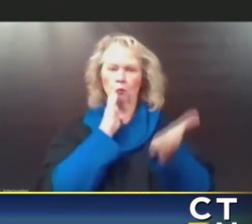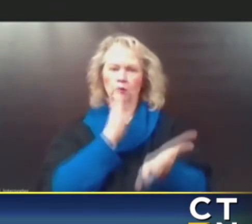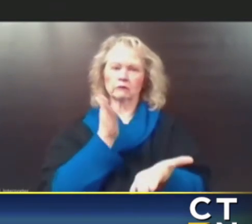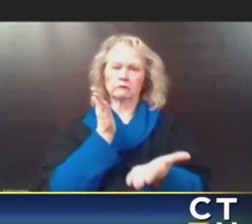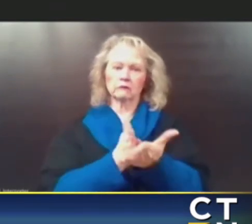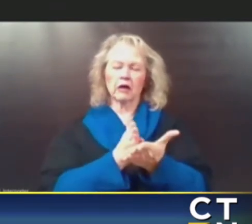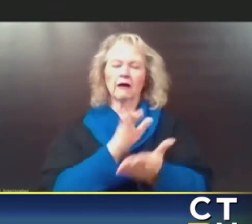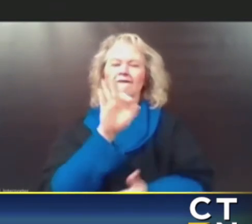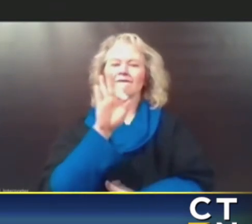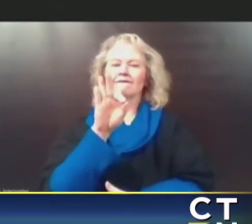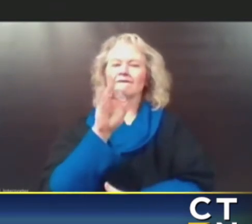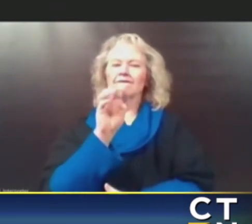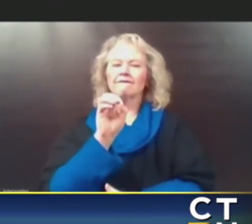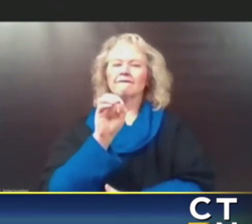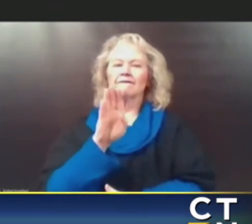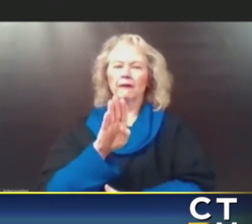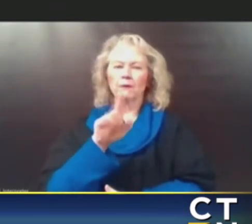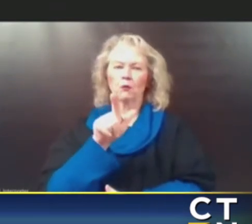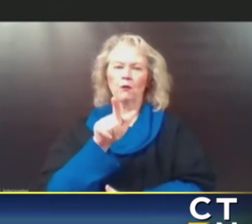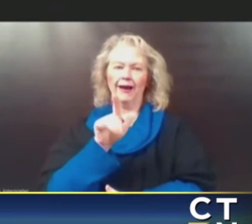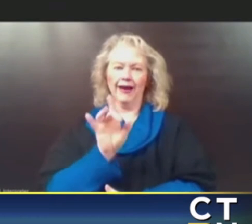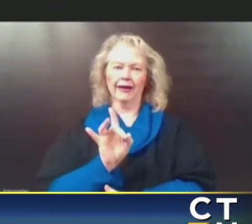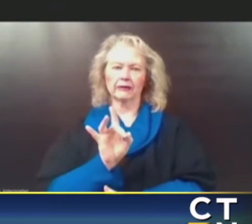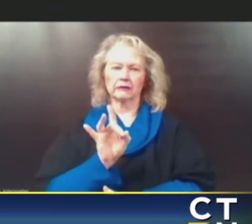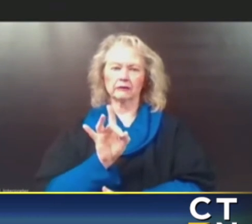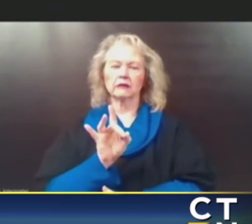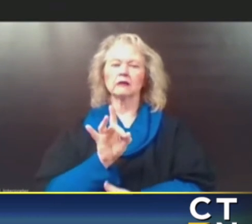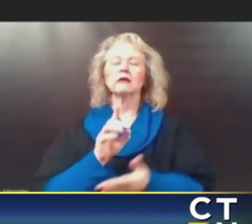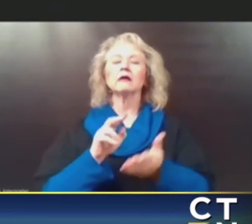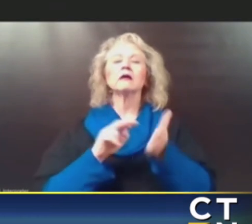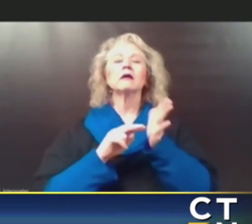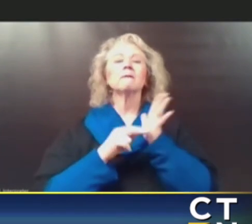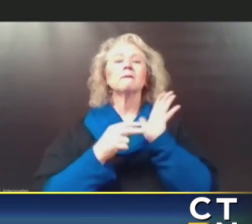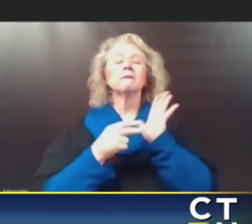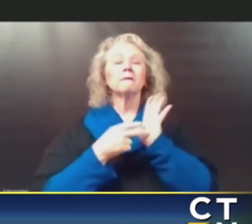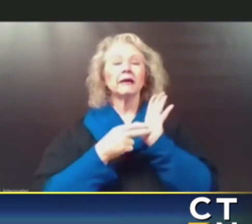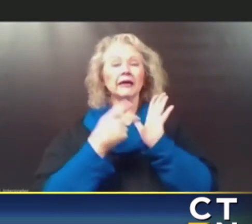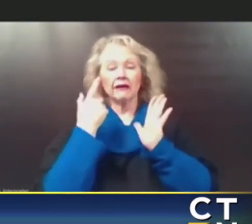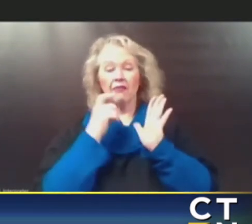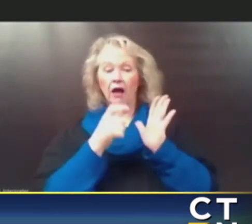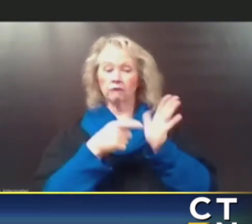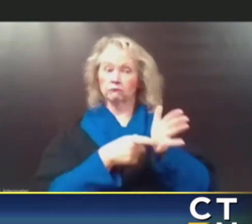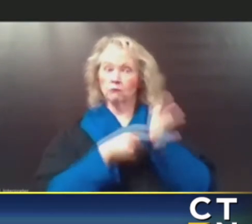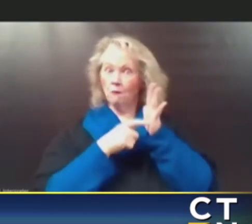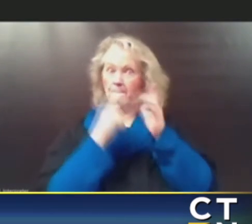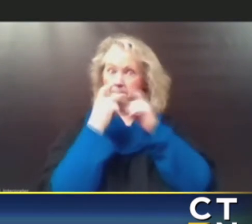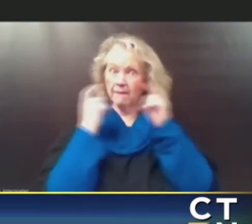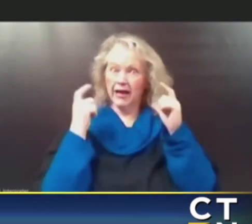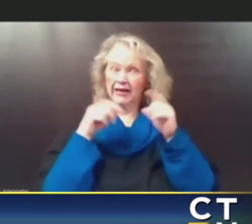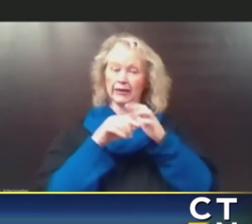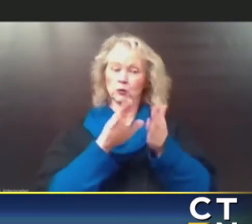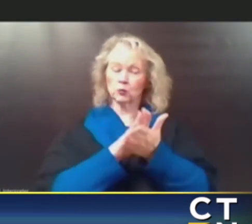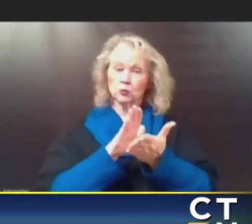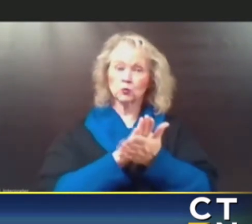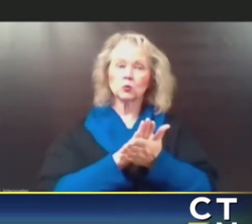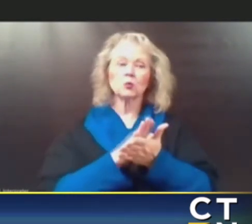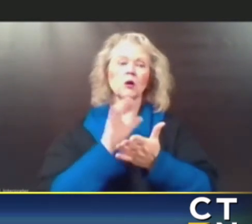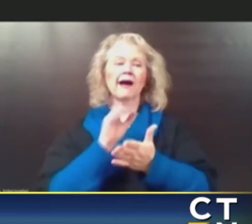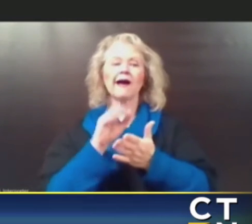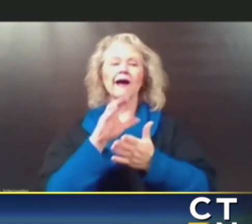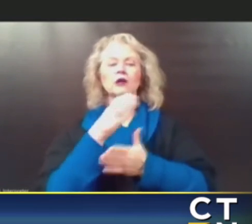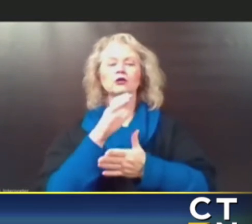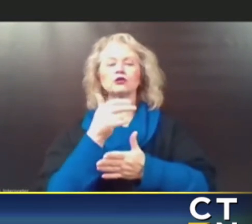28. In particular, what that means is the protocols for masks to be worn in schools and child care centers,